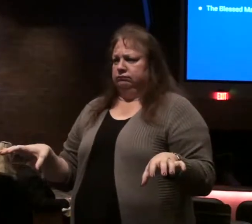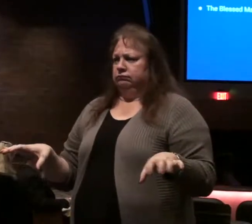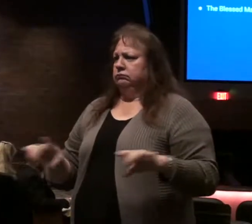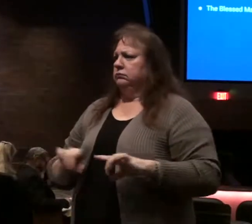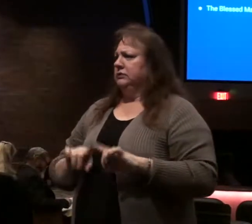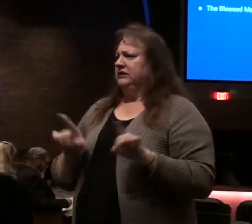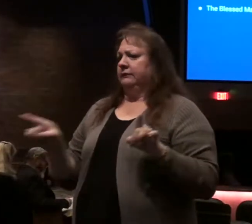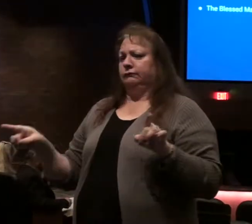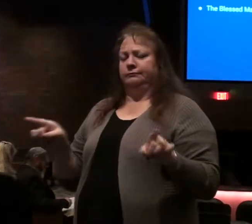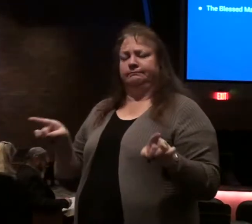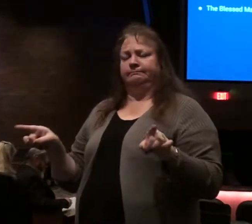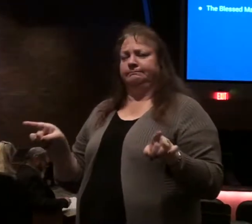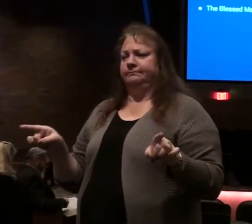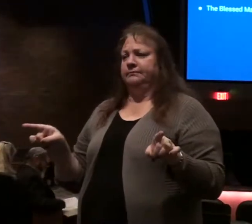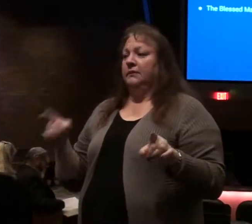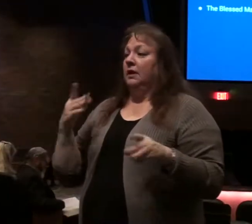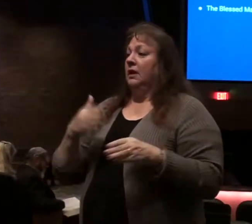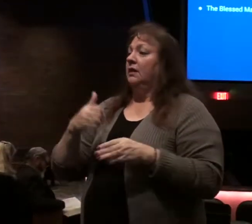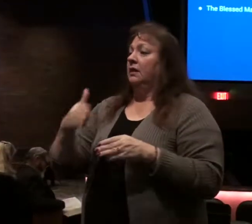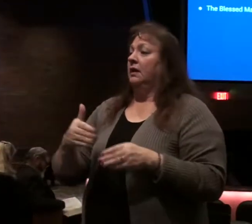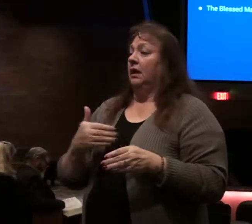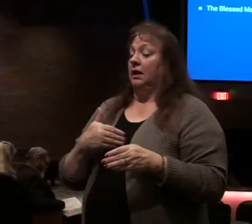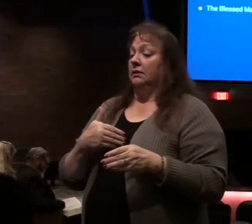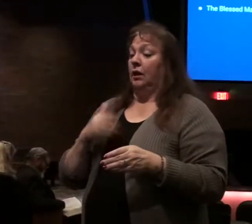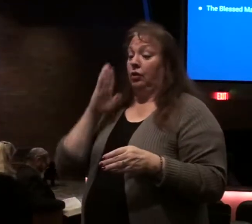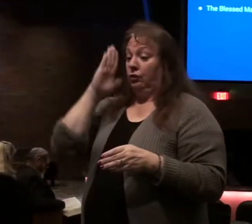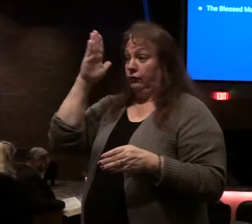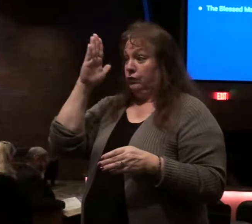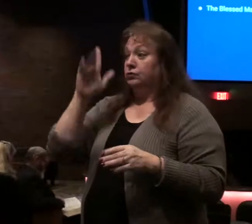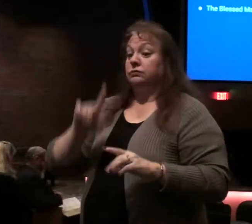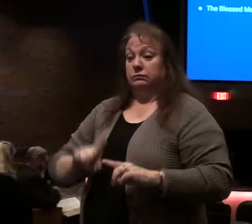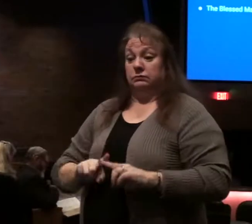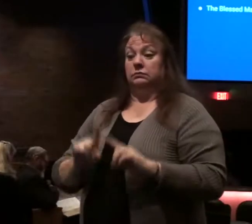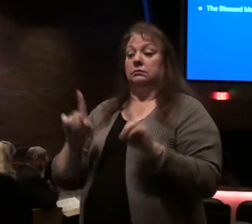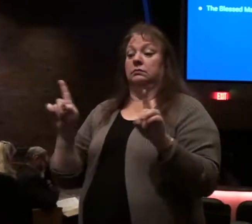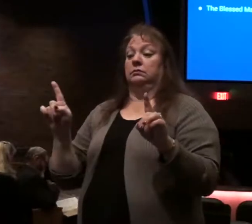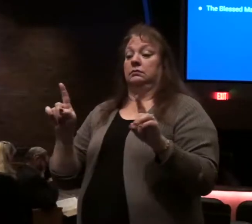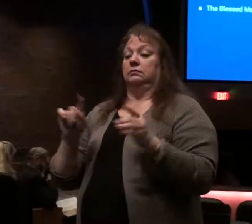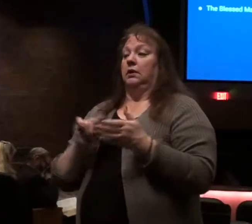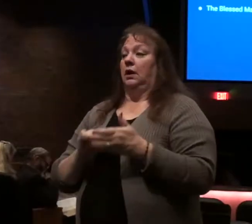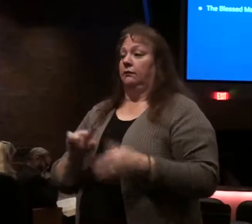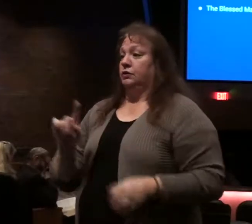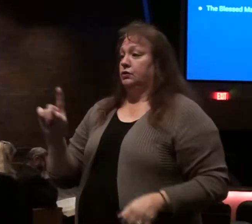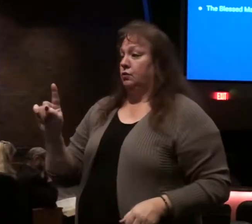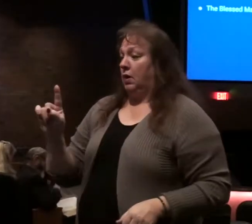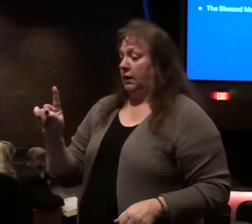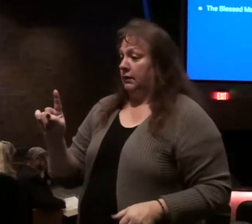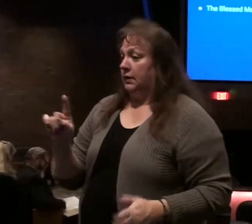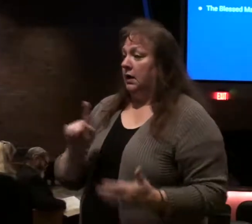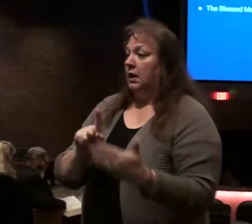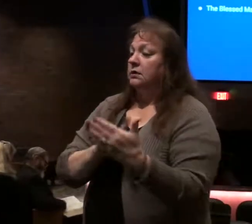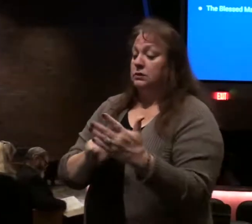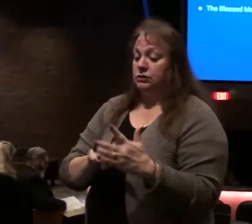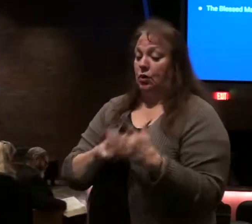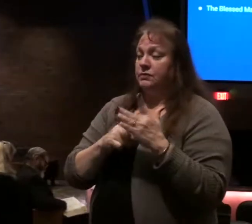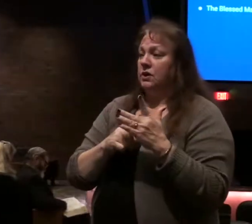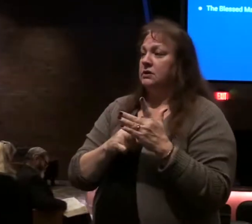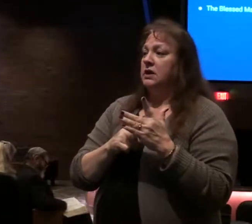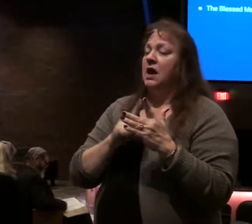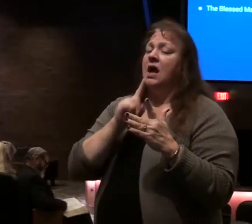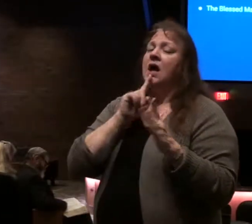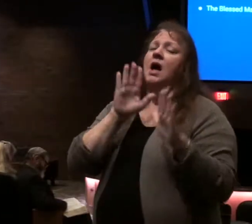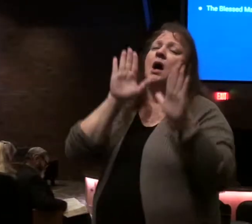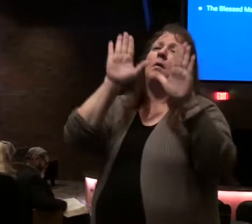world, that in the end have two destinies. Look at verse 1. The psalm begins, How